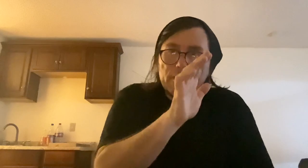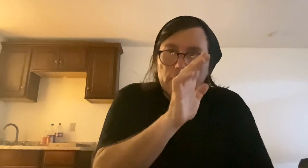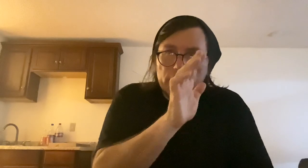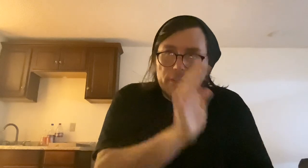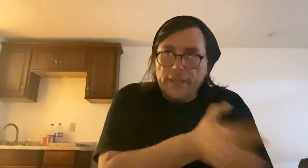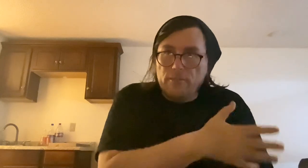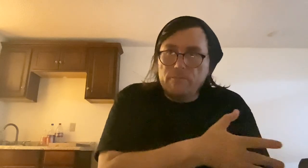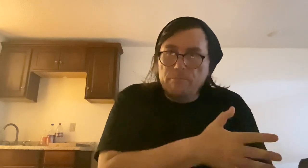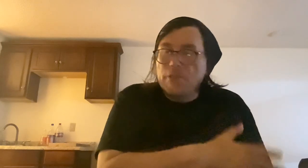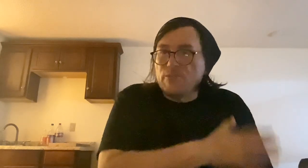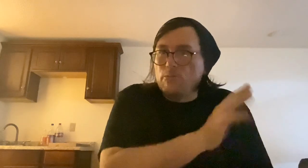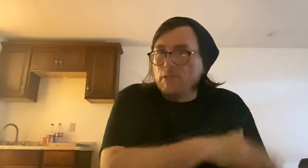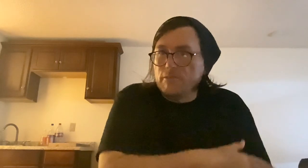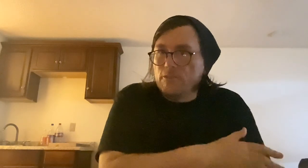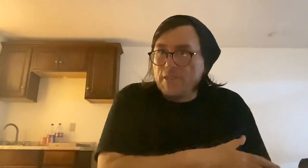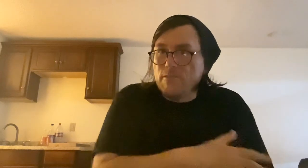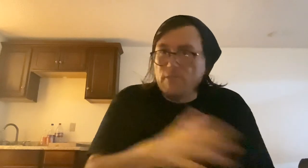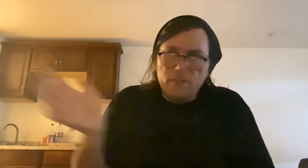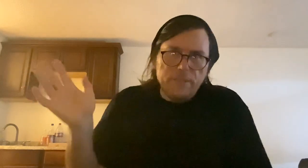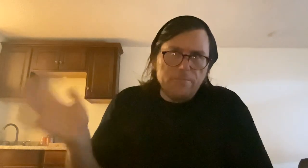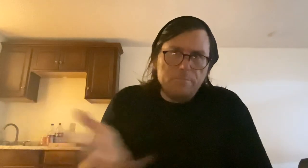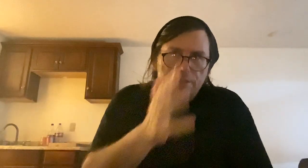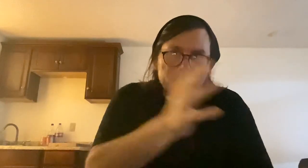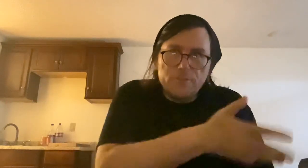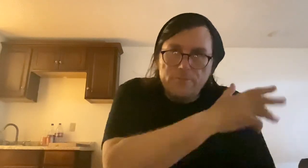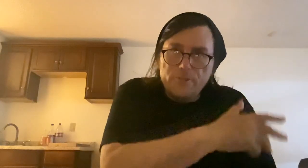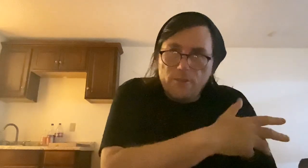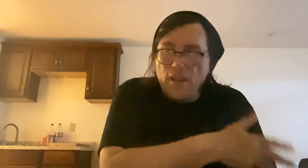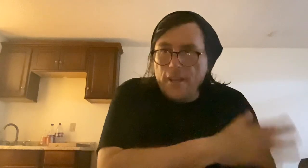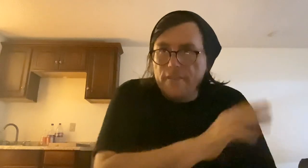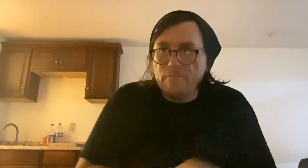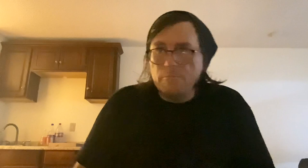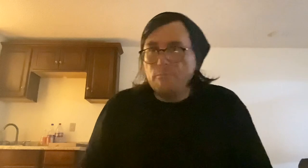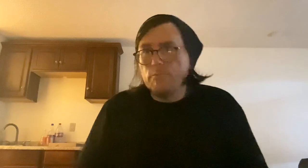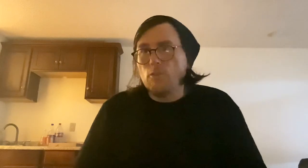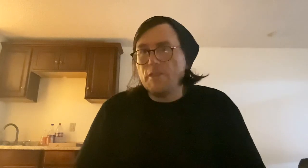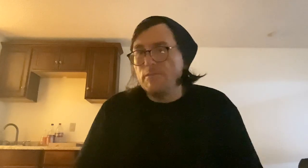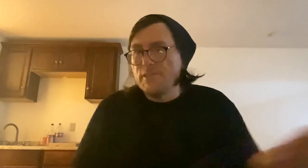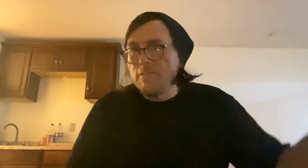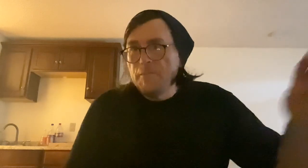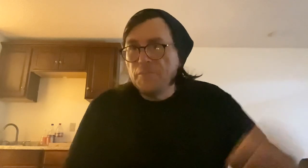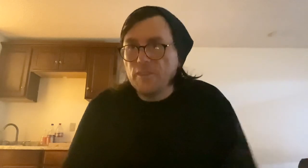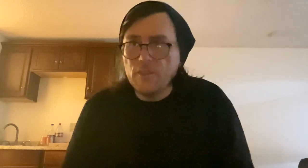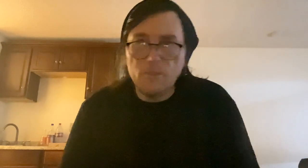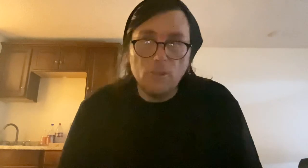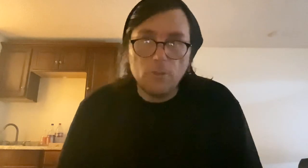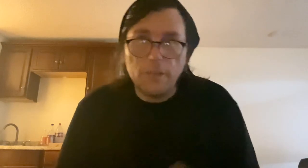like middle school or grade school, you know, like basically junior high and grade school and stuff, you know, lower grades.